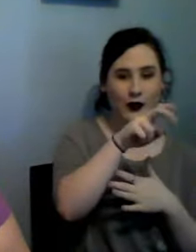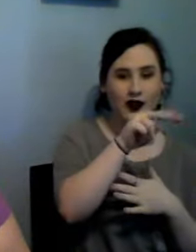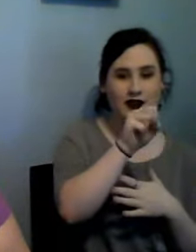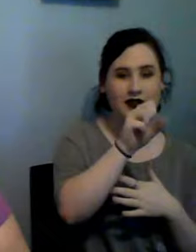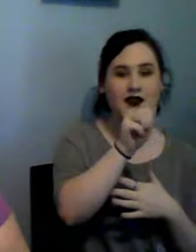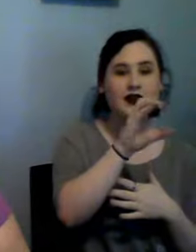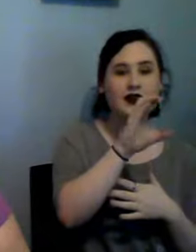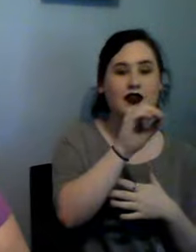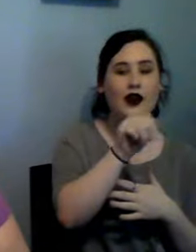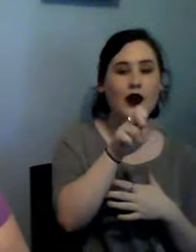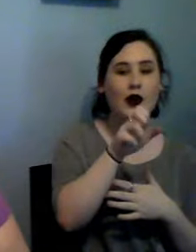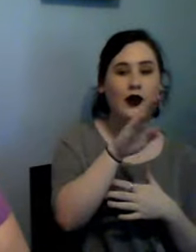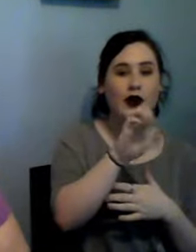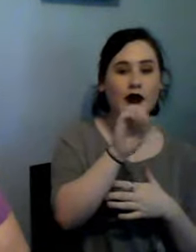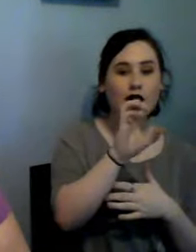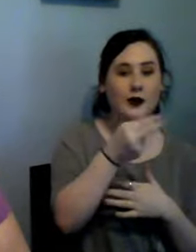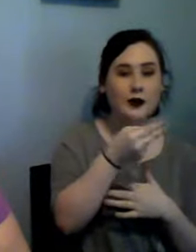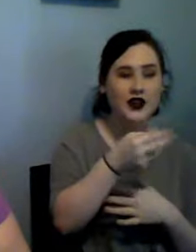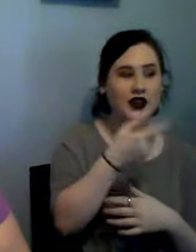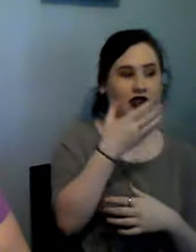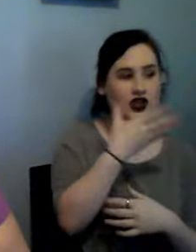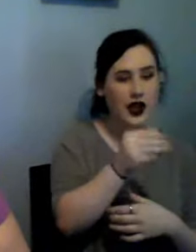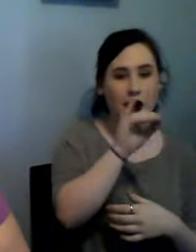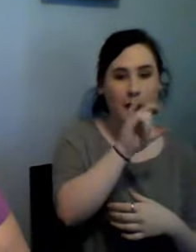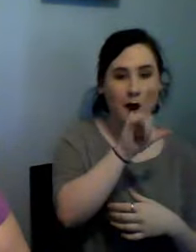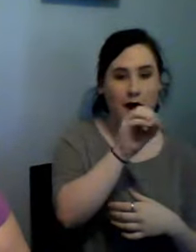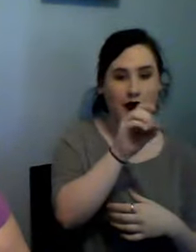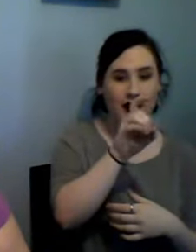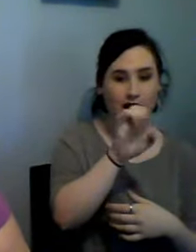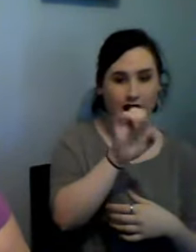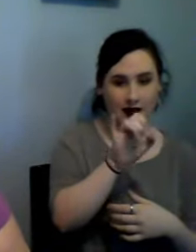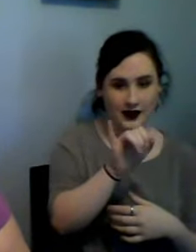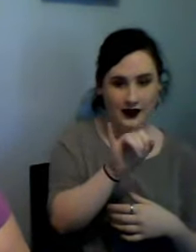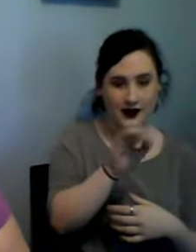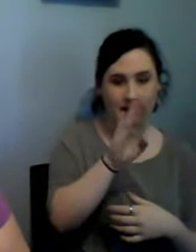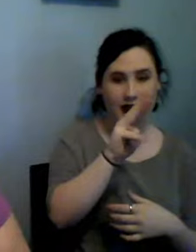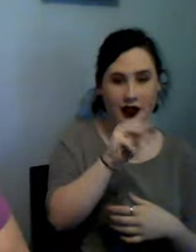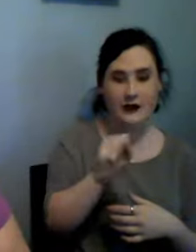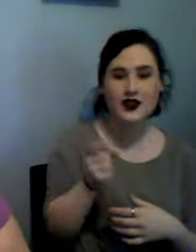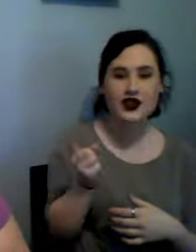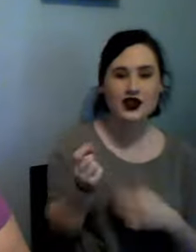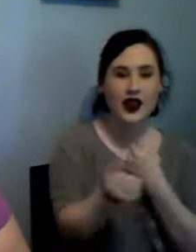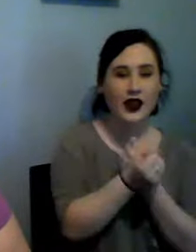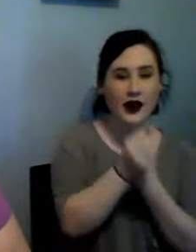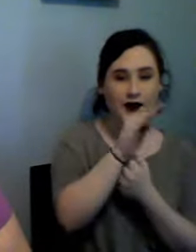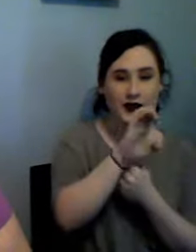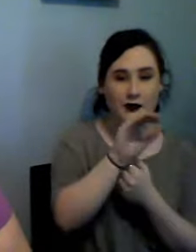went to Biloxi for a couple of days but I love the beach I just needed to get away and